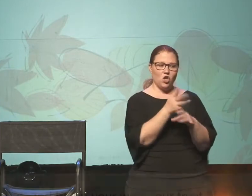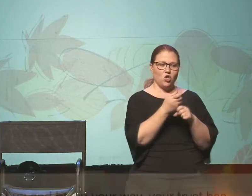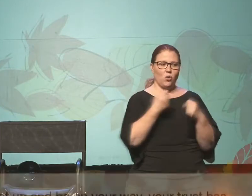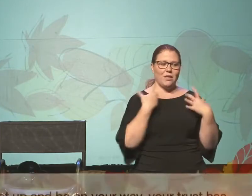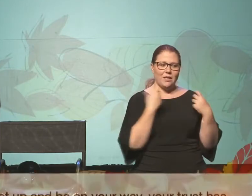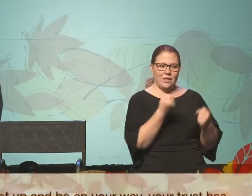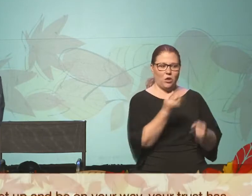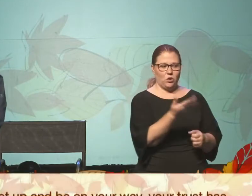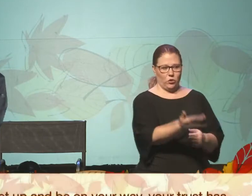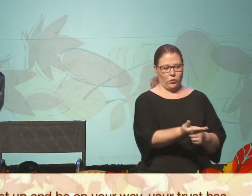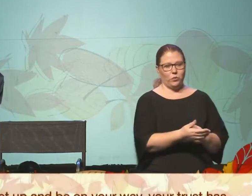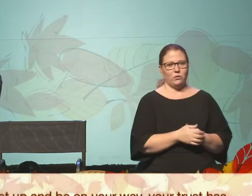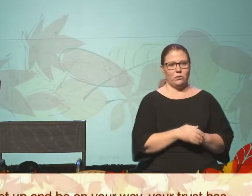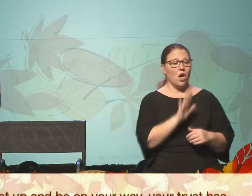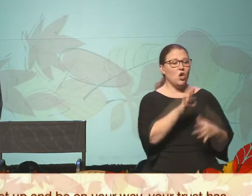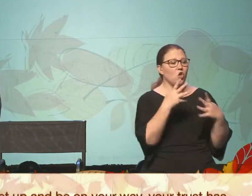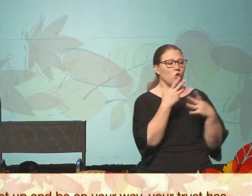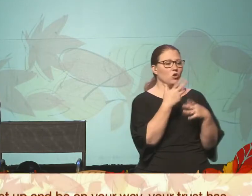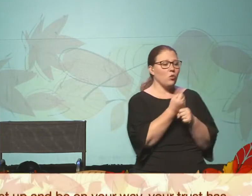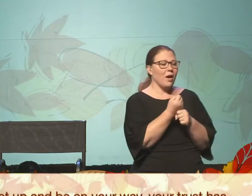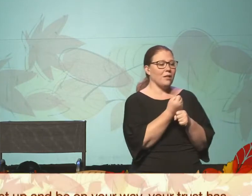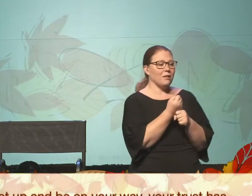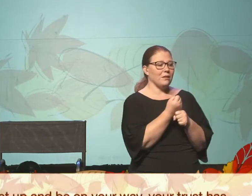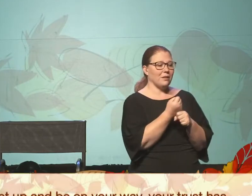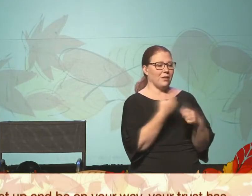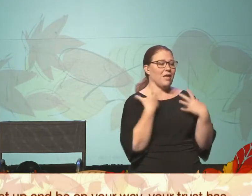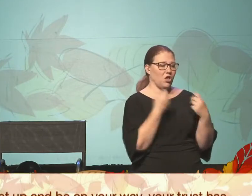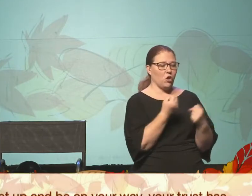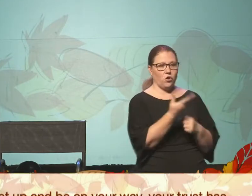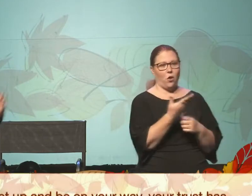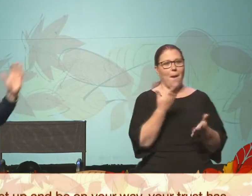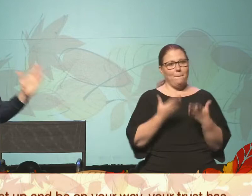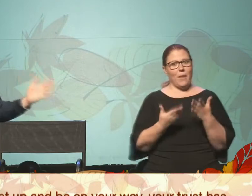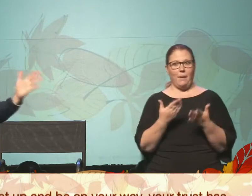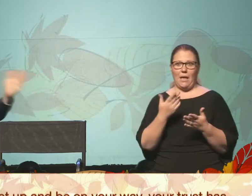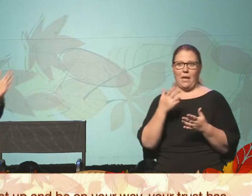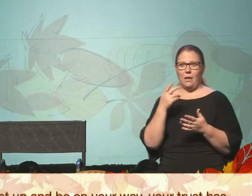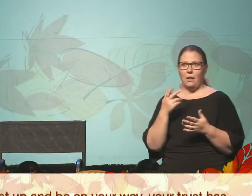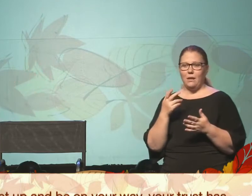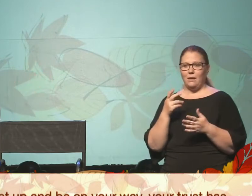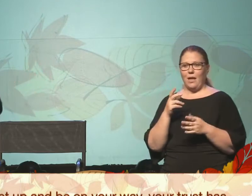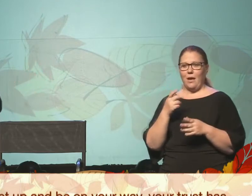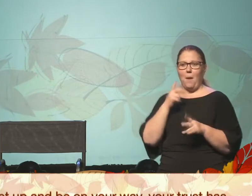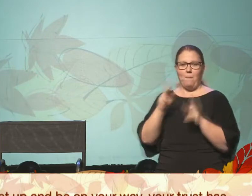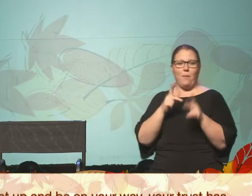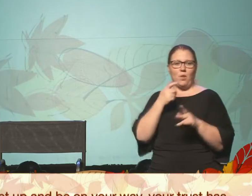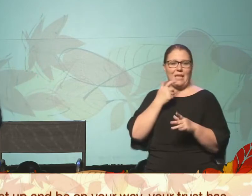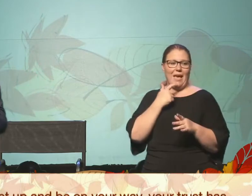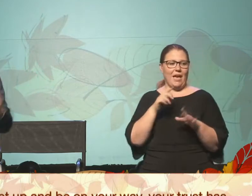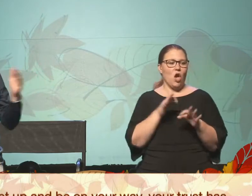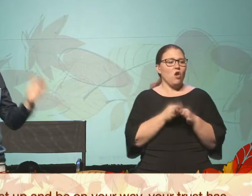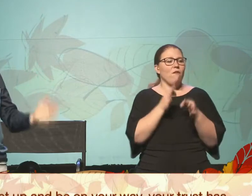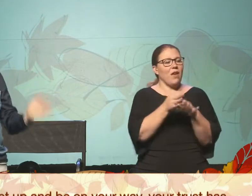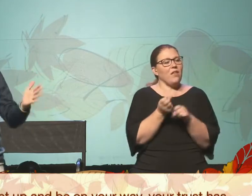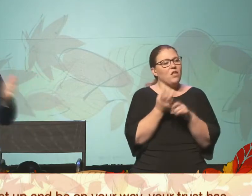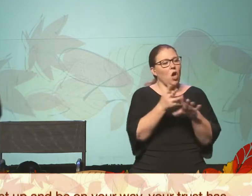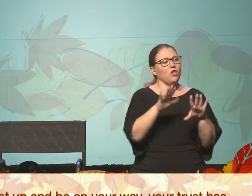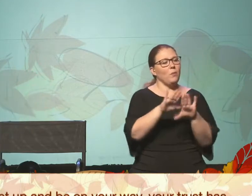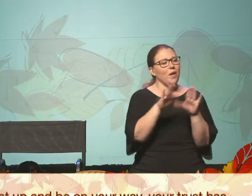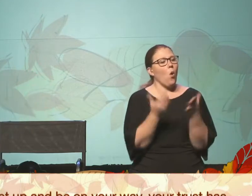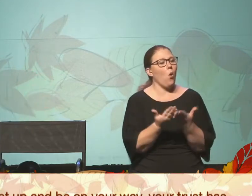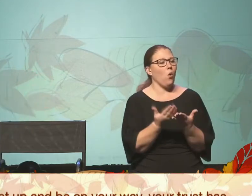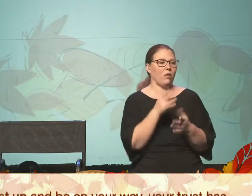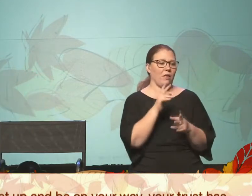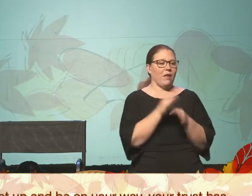cured you. Your trust has cured you. You might have heard this translated at times, your faith has made you whole, or your faith has